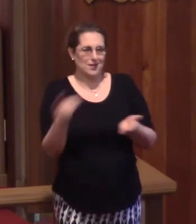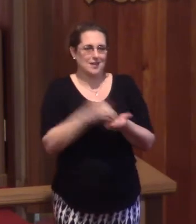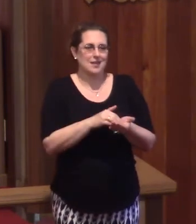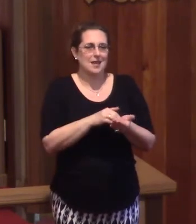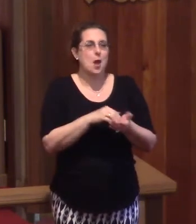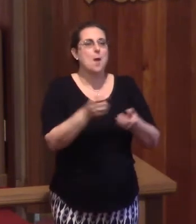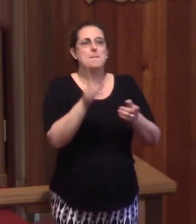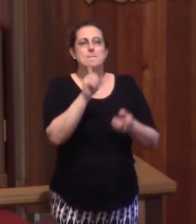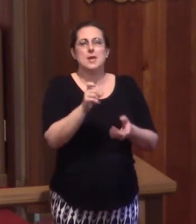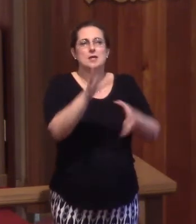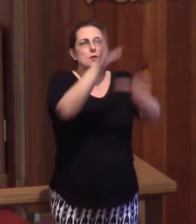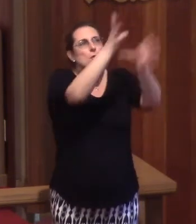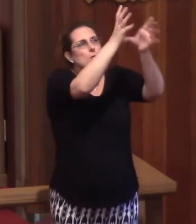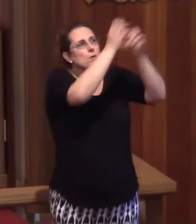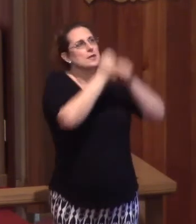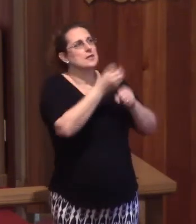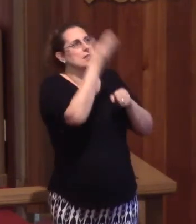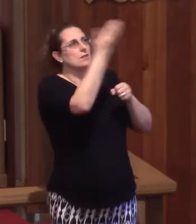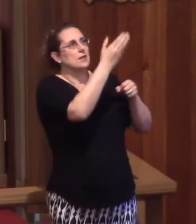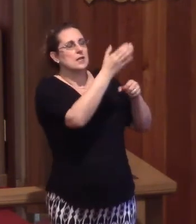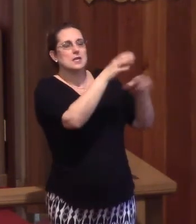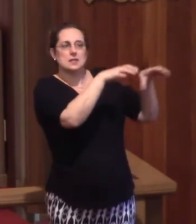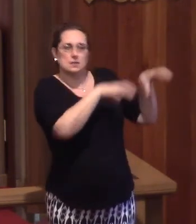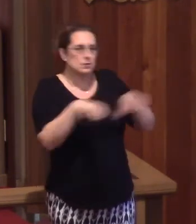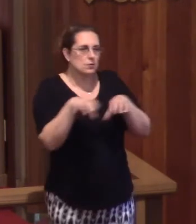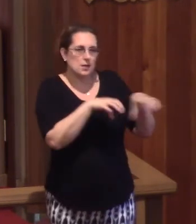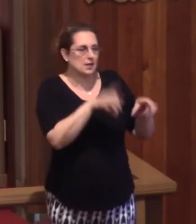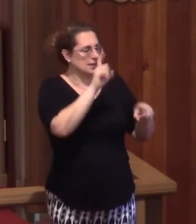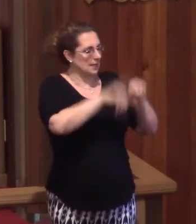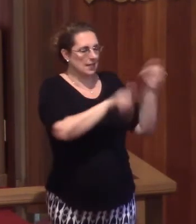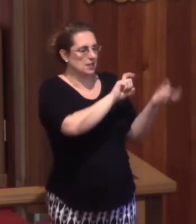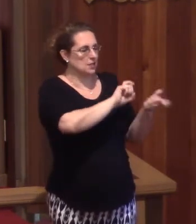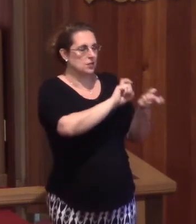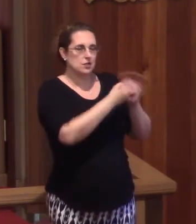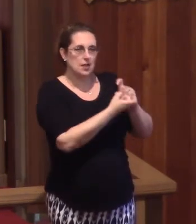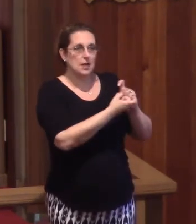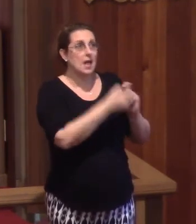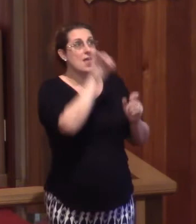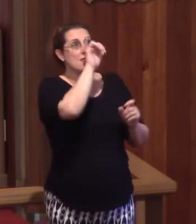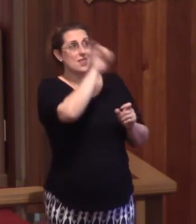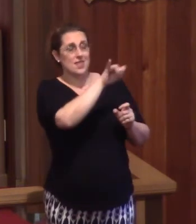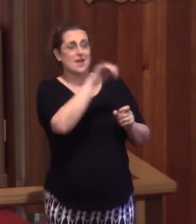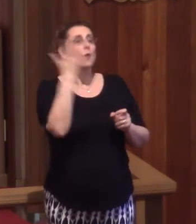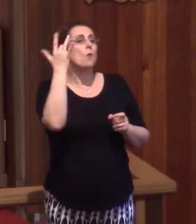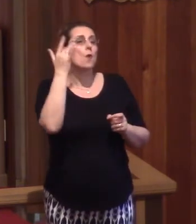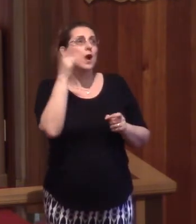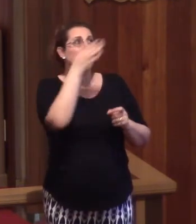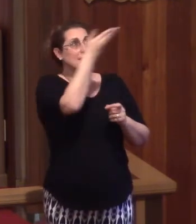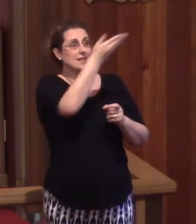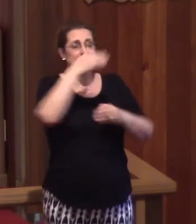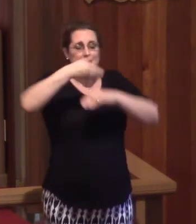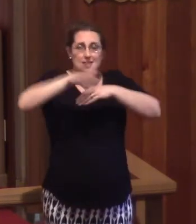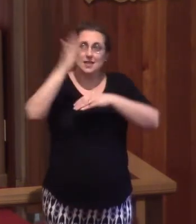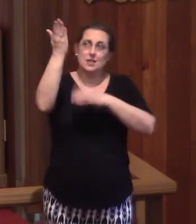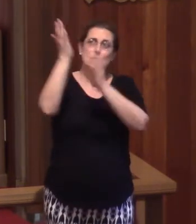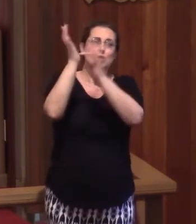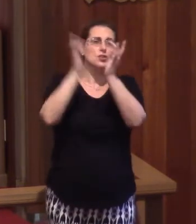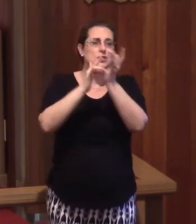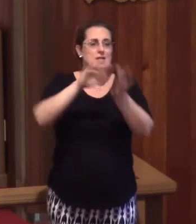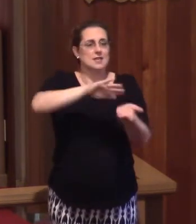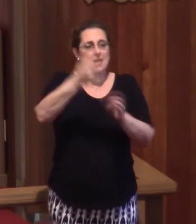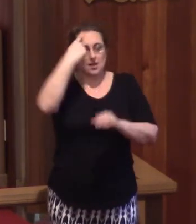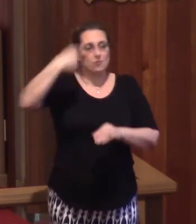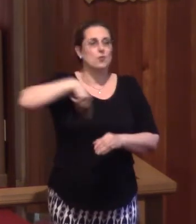unchanging will of God. That is the reality that the Father sent his Son to die for us, that we may live. And